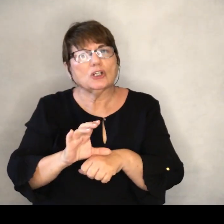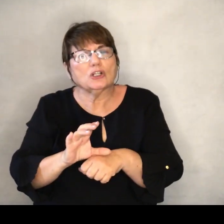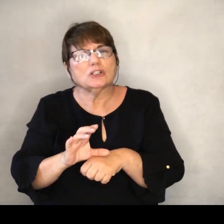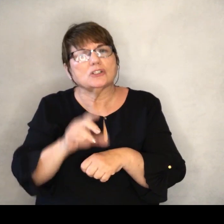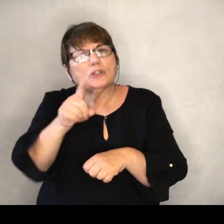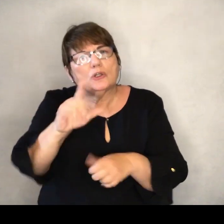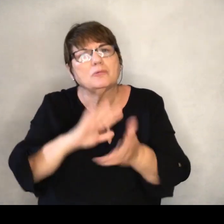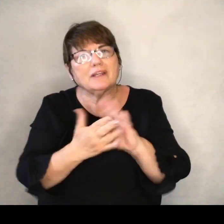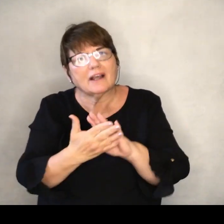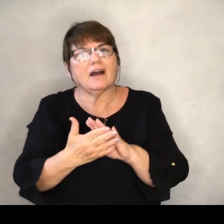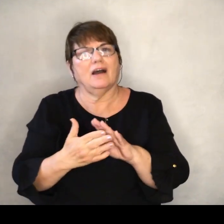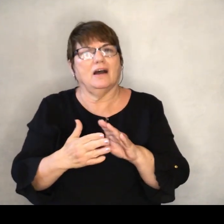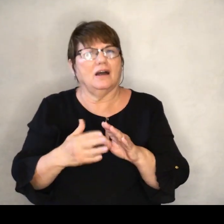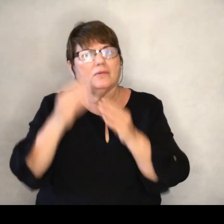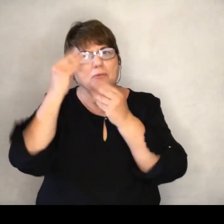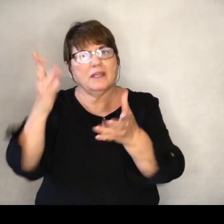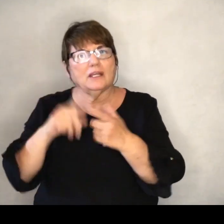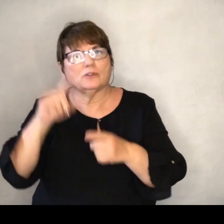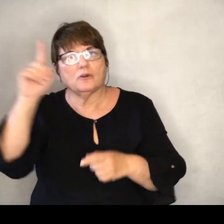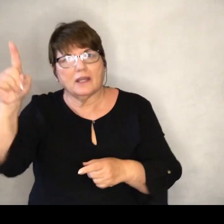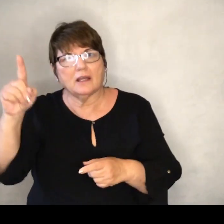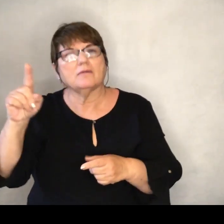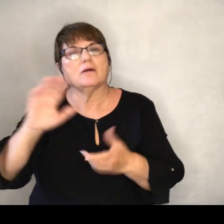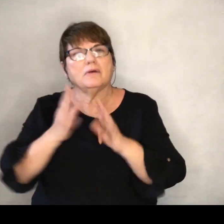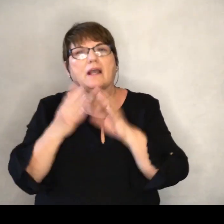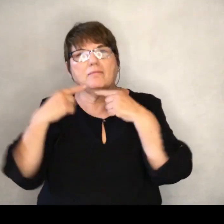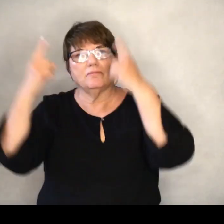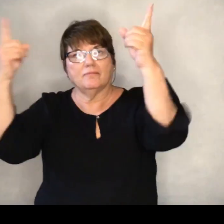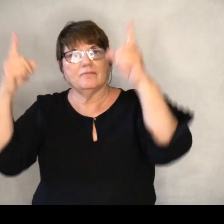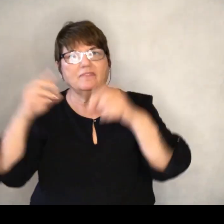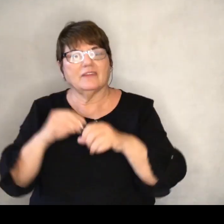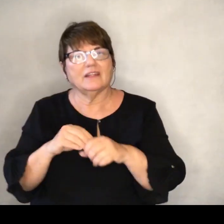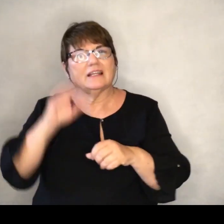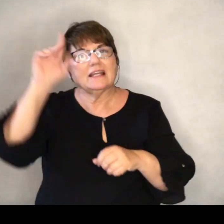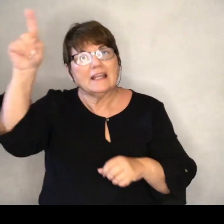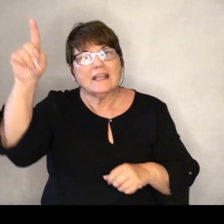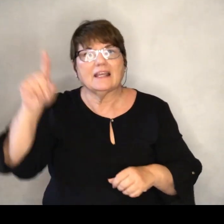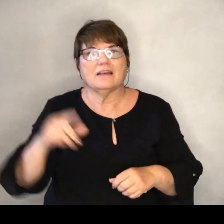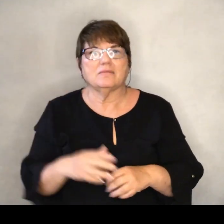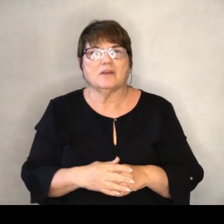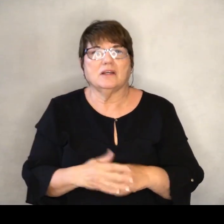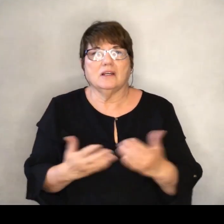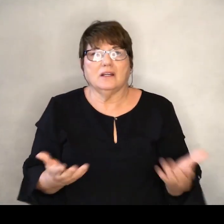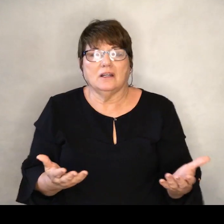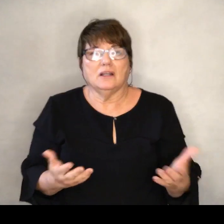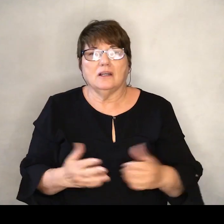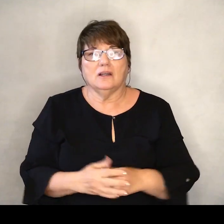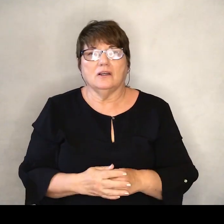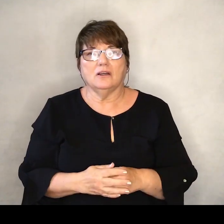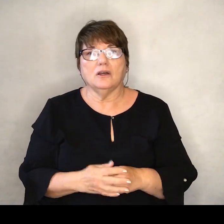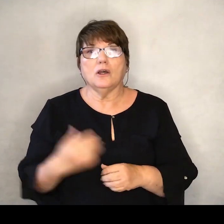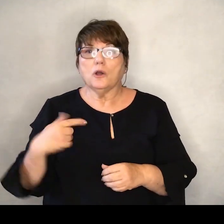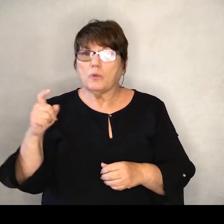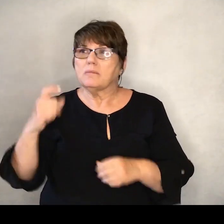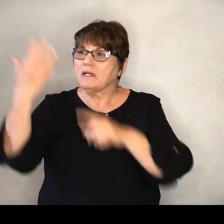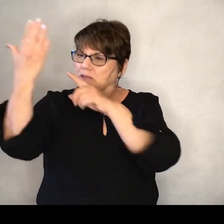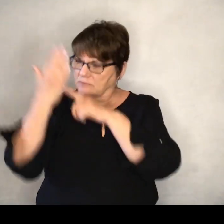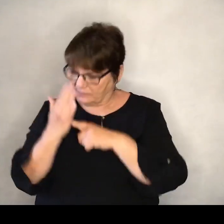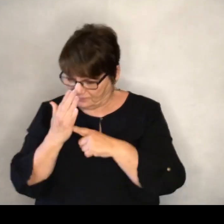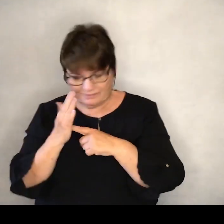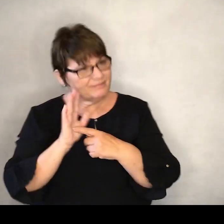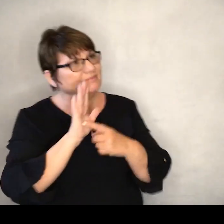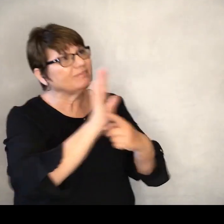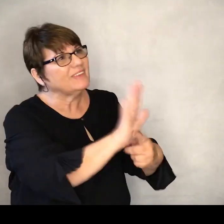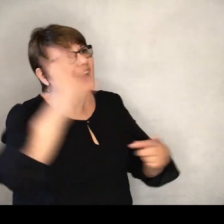become ineffective as the body of Christ. You'll be ineffective as witnesses of the love of Jesus